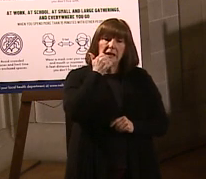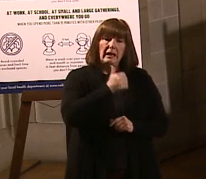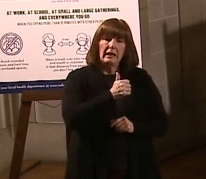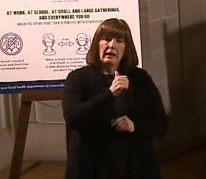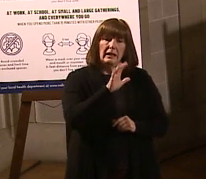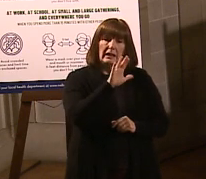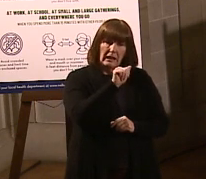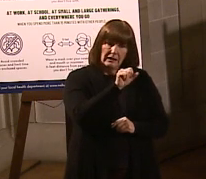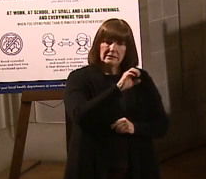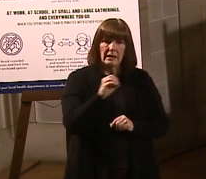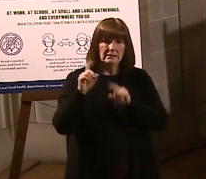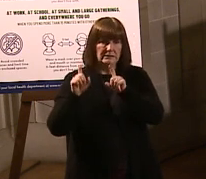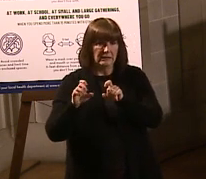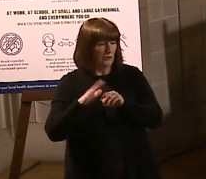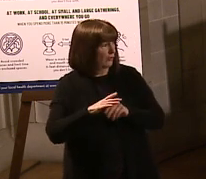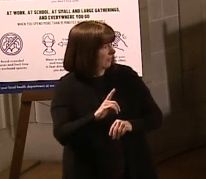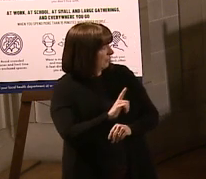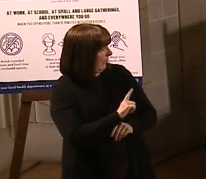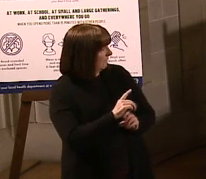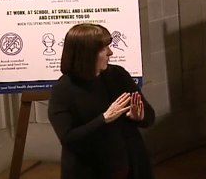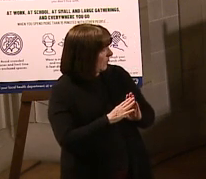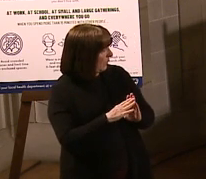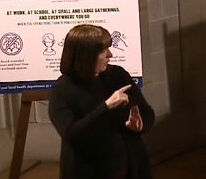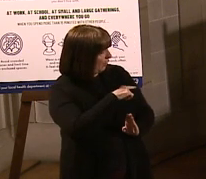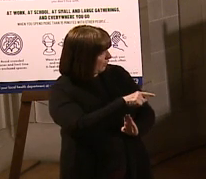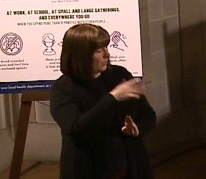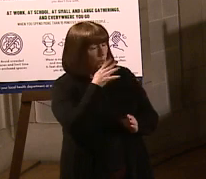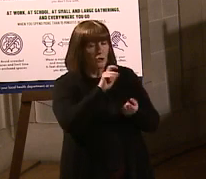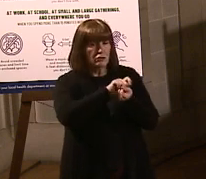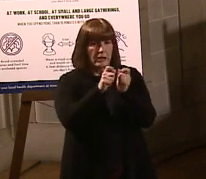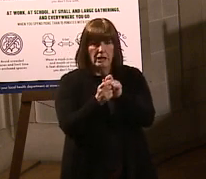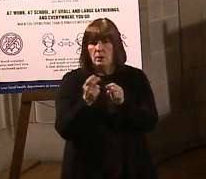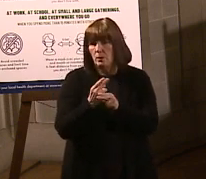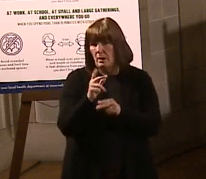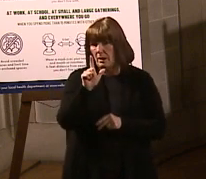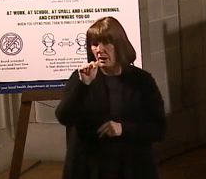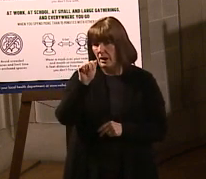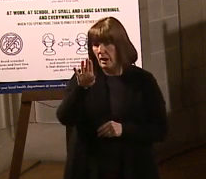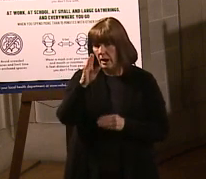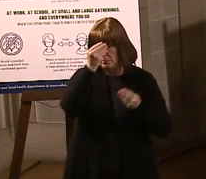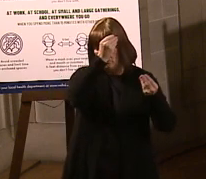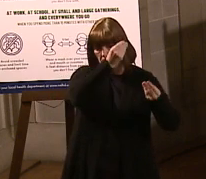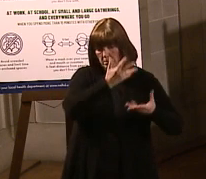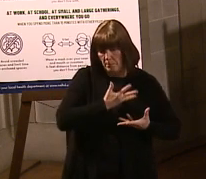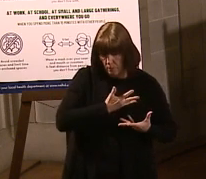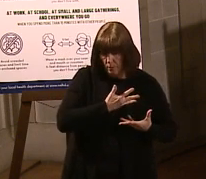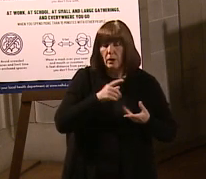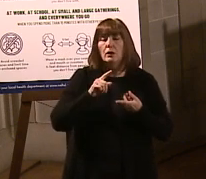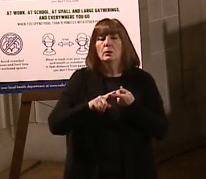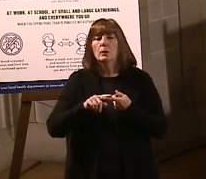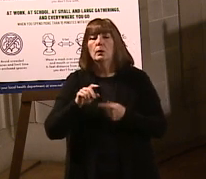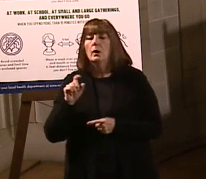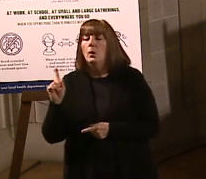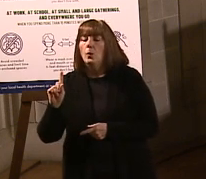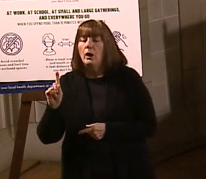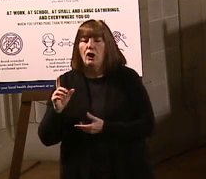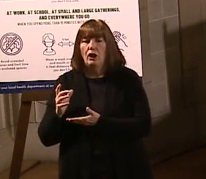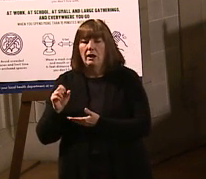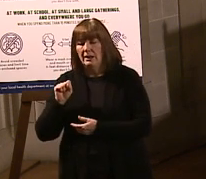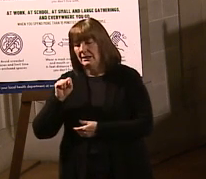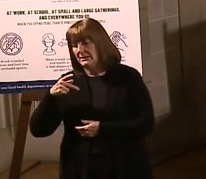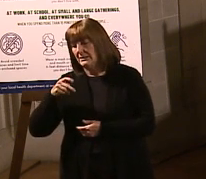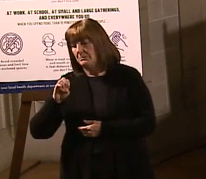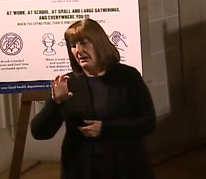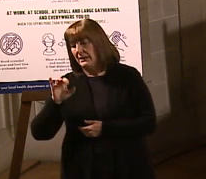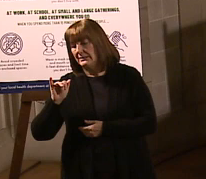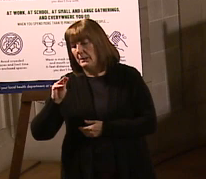displayed in this lower left-hand corner, will change from using the lab report date to the specimen collection date. The specimen